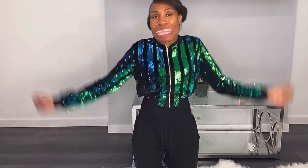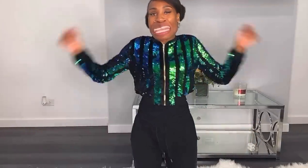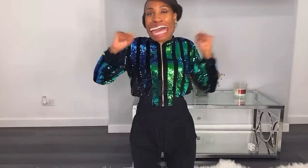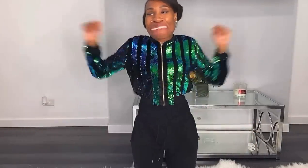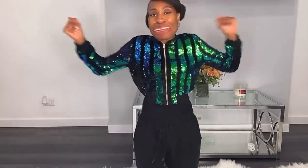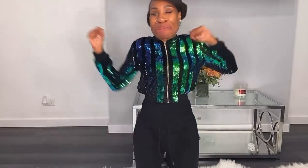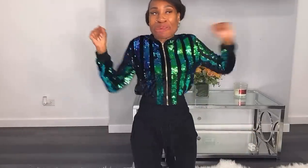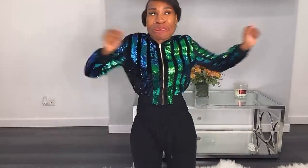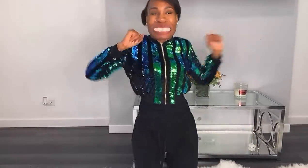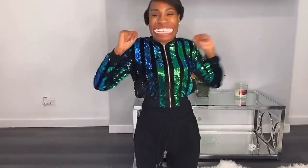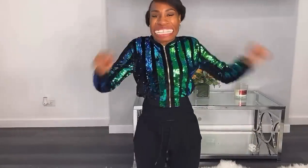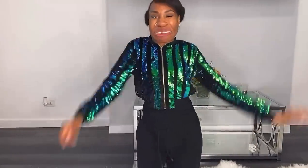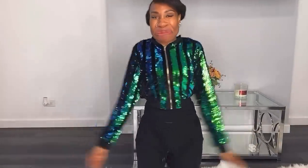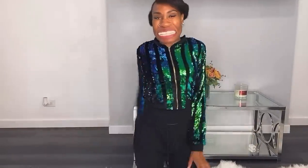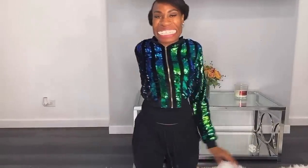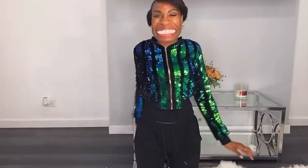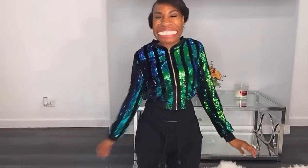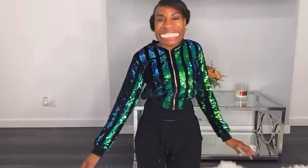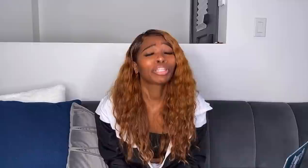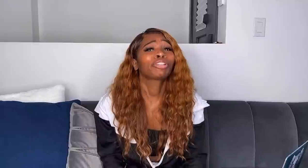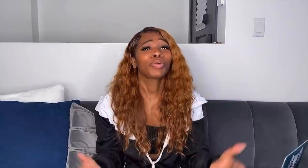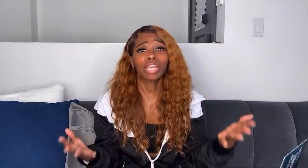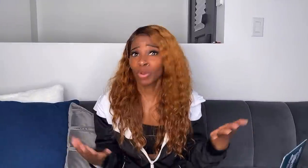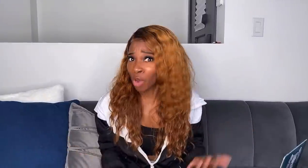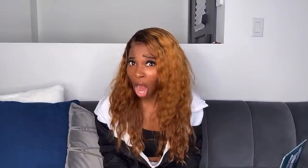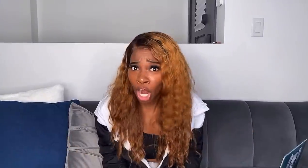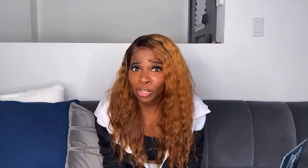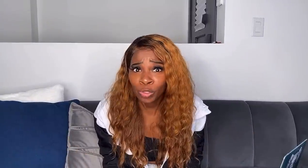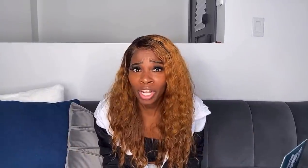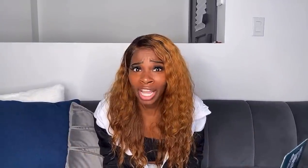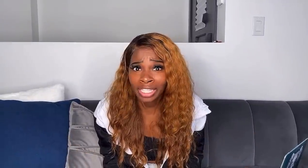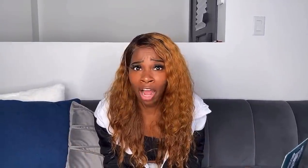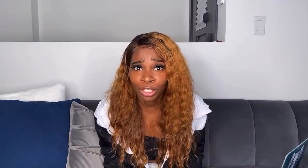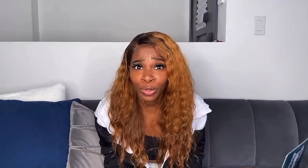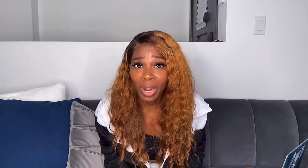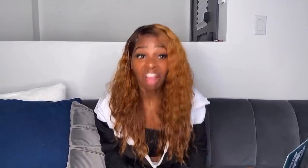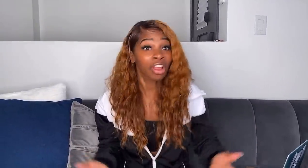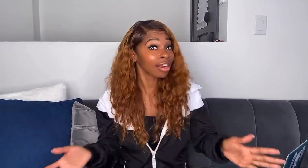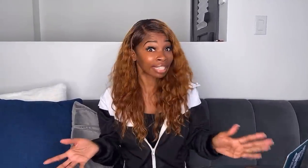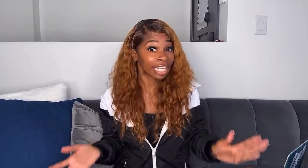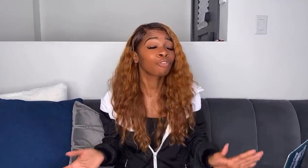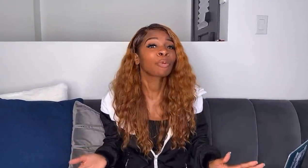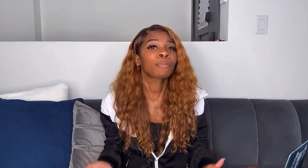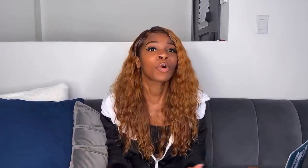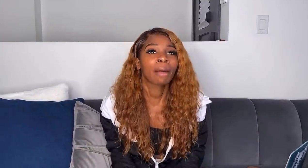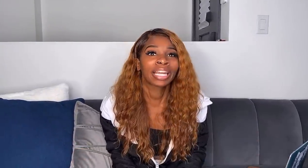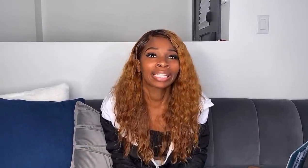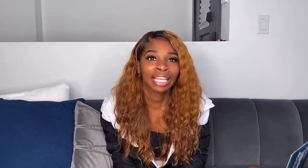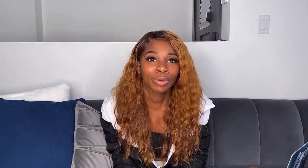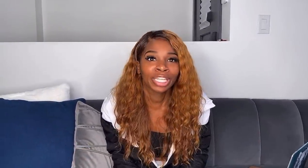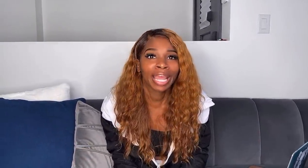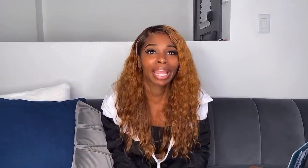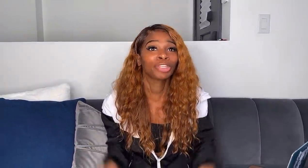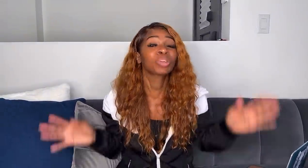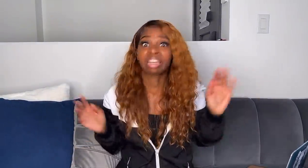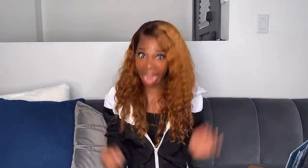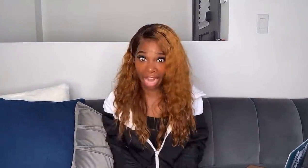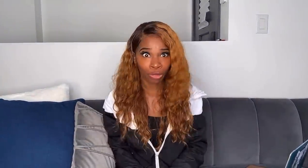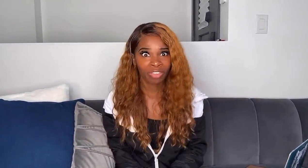would liven up the routine a little bit did you even rehearse what they taught you there are several people coming to see you today and you cannot do